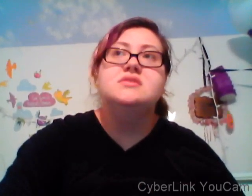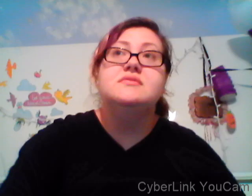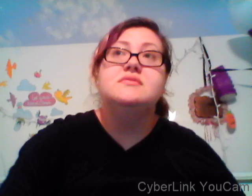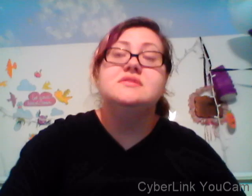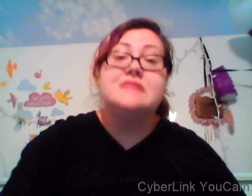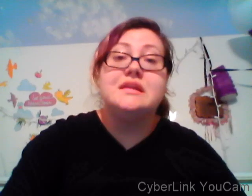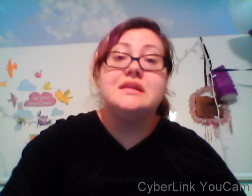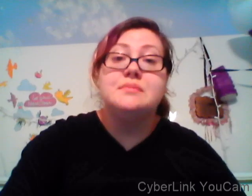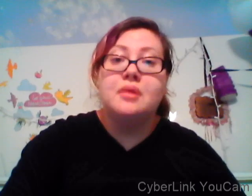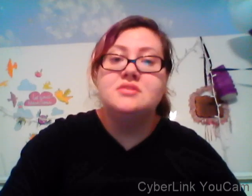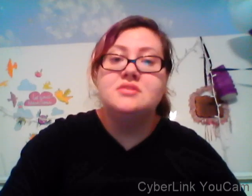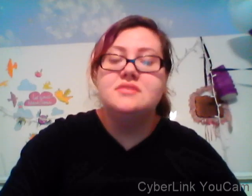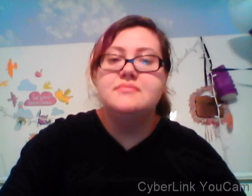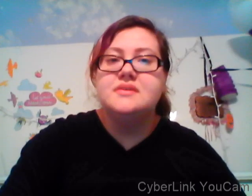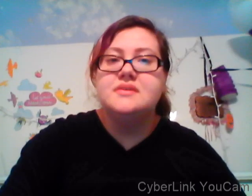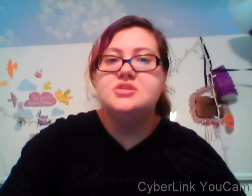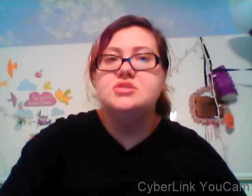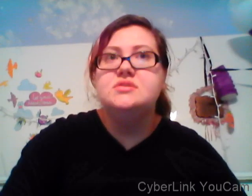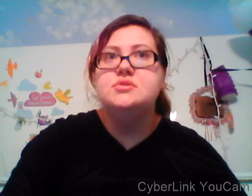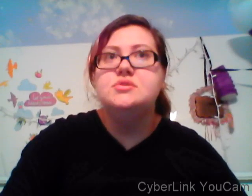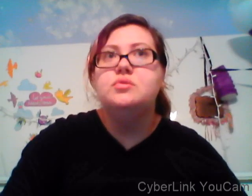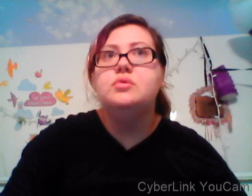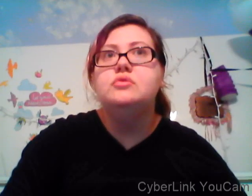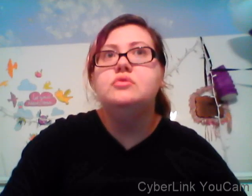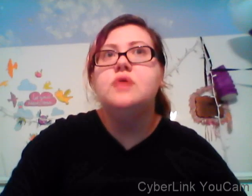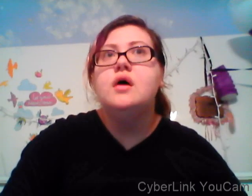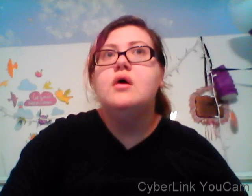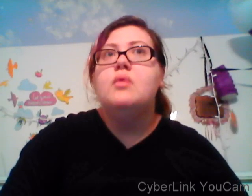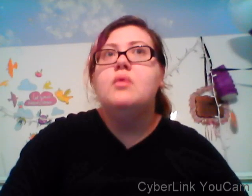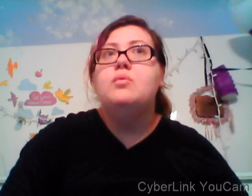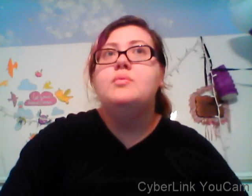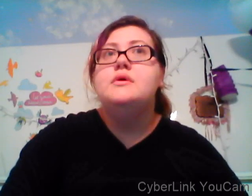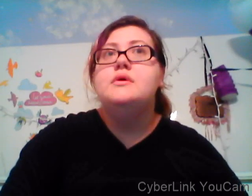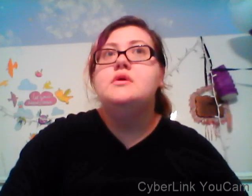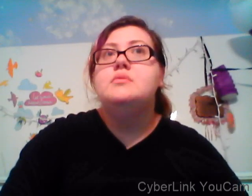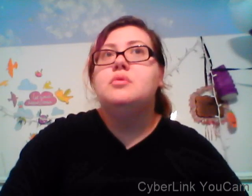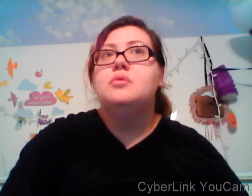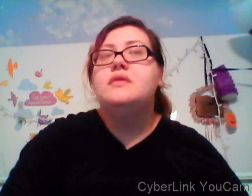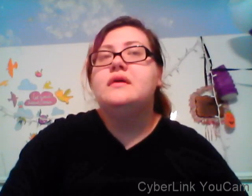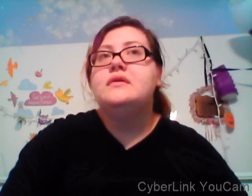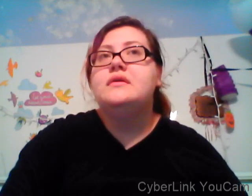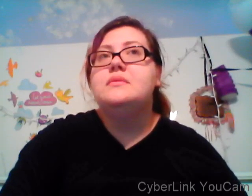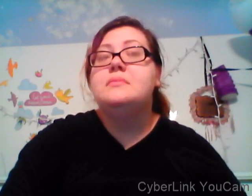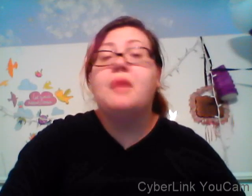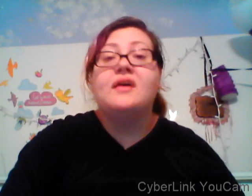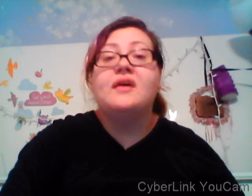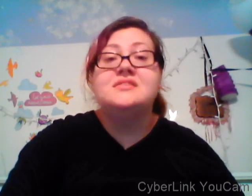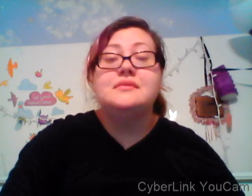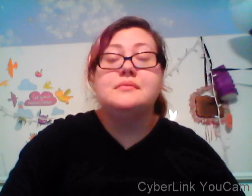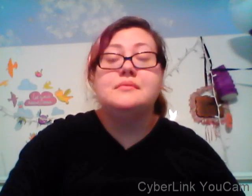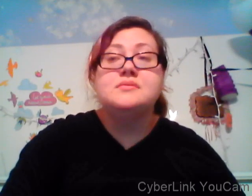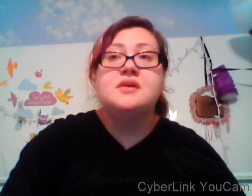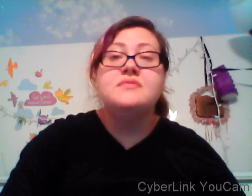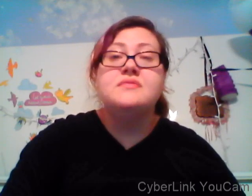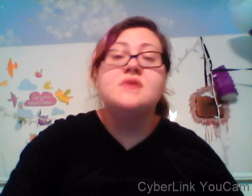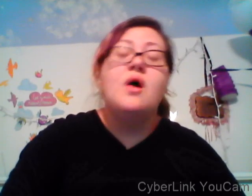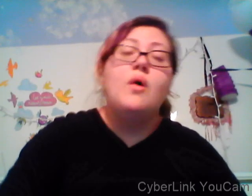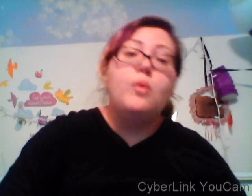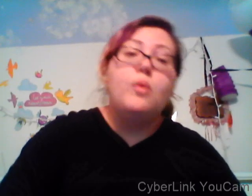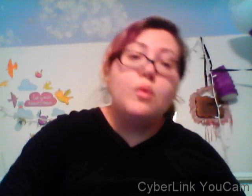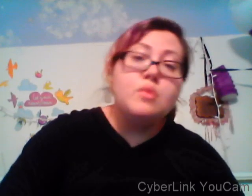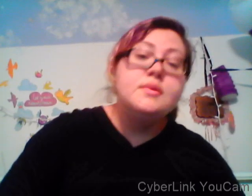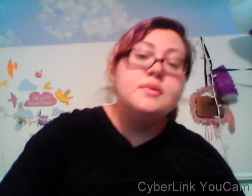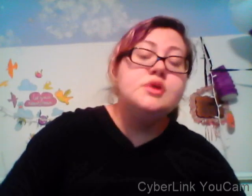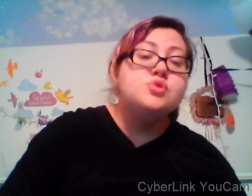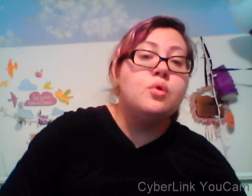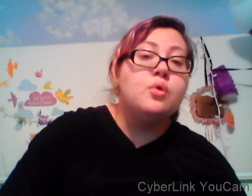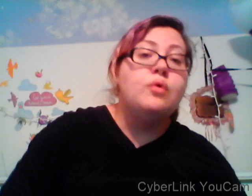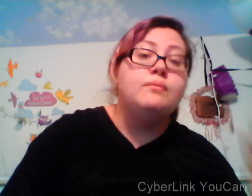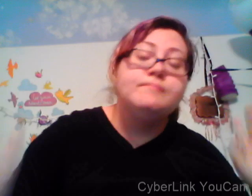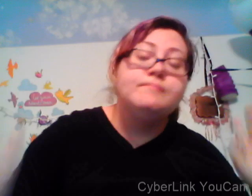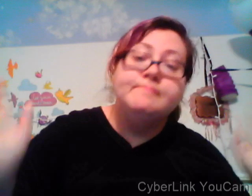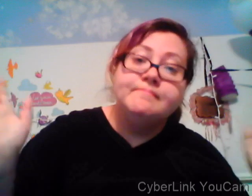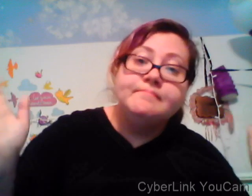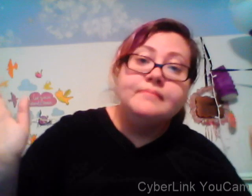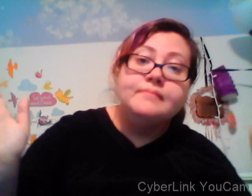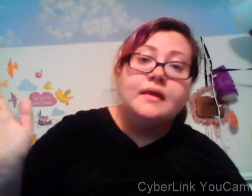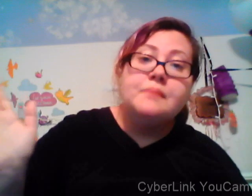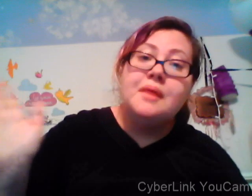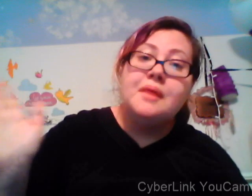YouTube as a queer I want to be a teacher I've stated that before what I care about is like I said sending positivity